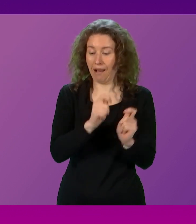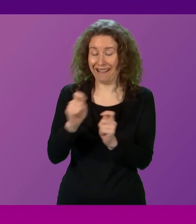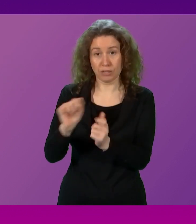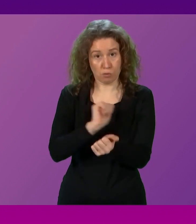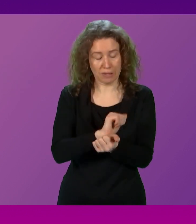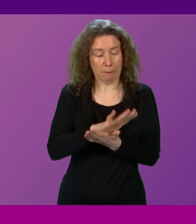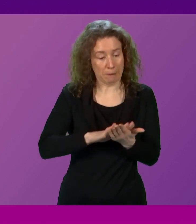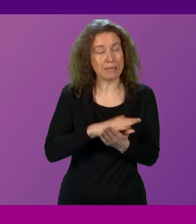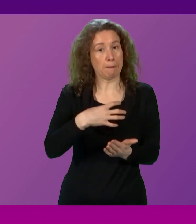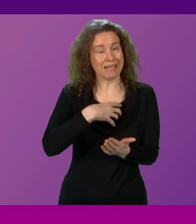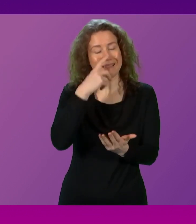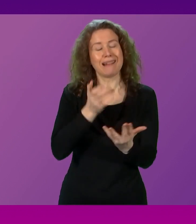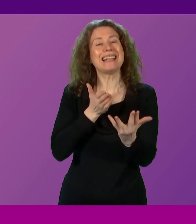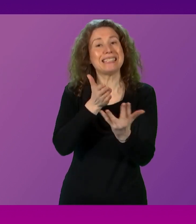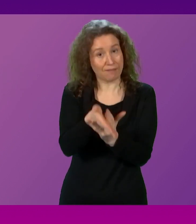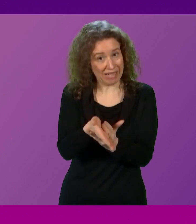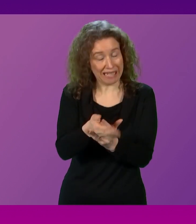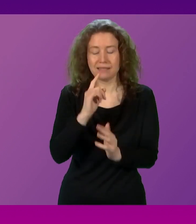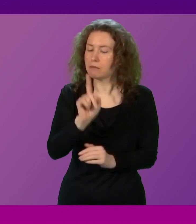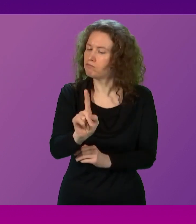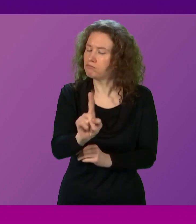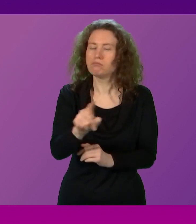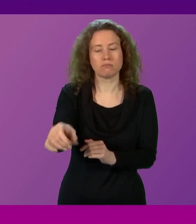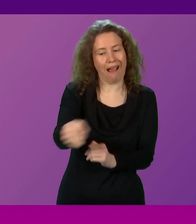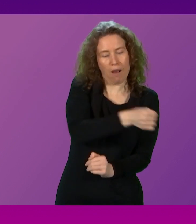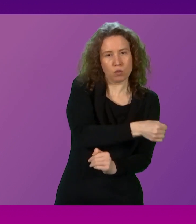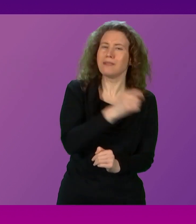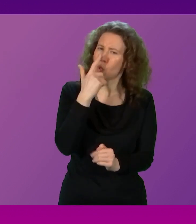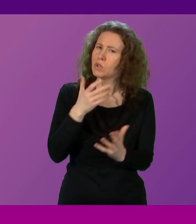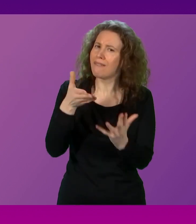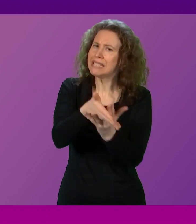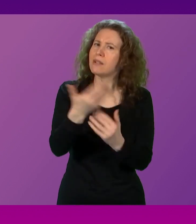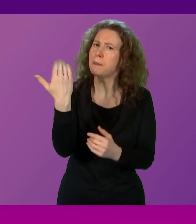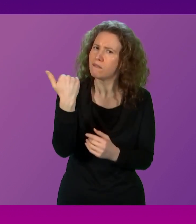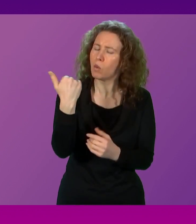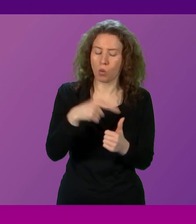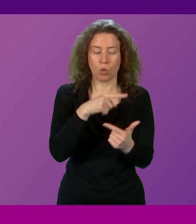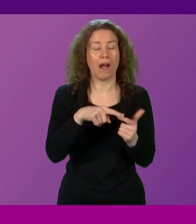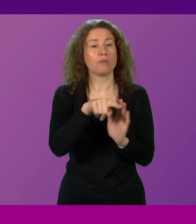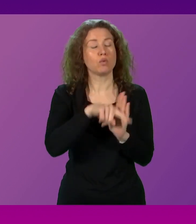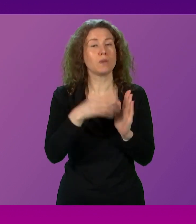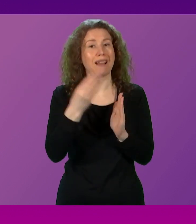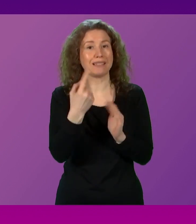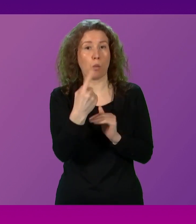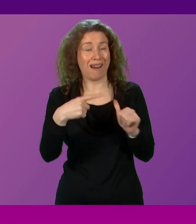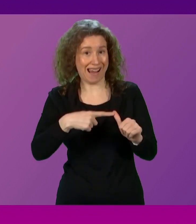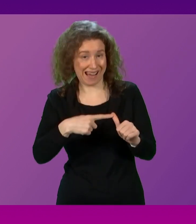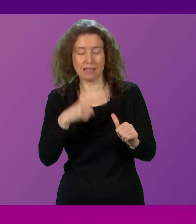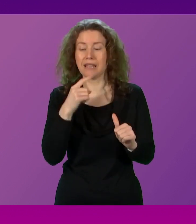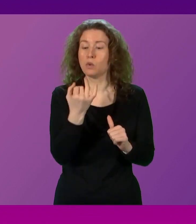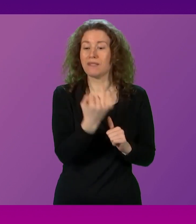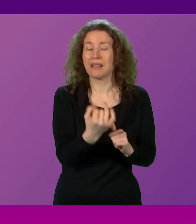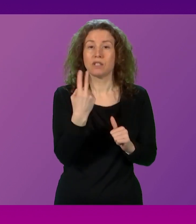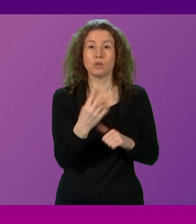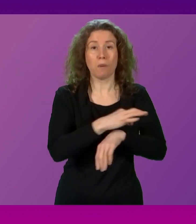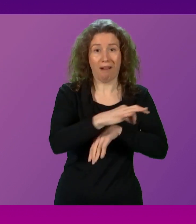allow ministers to intervene. Ministers could have intervened before now. And Rule 19.1a gives 72 hours